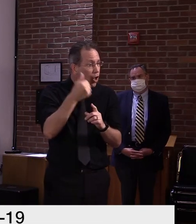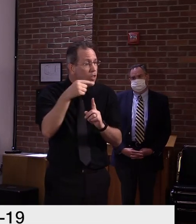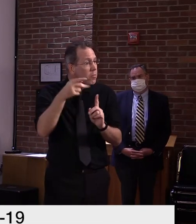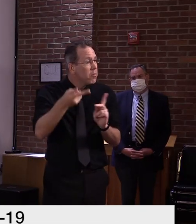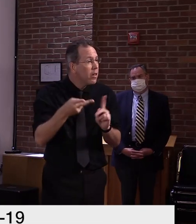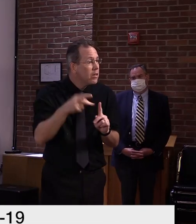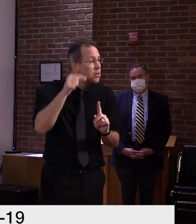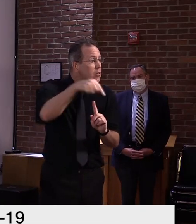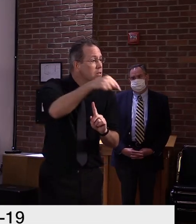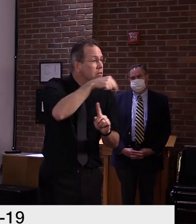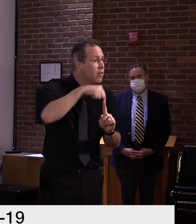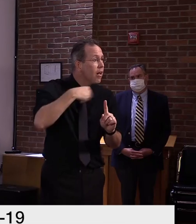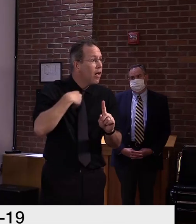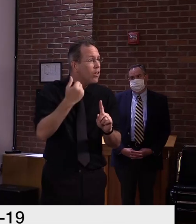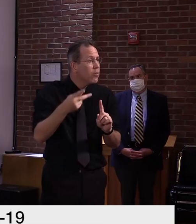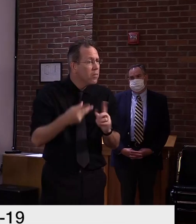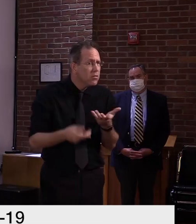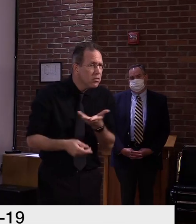Okay. Thank you.